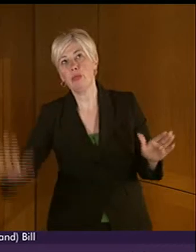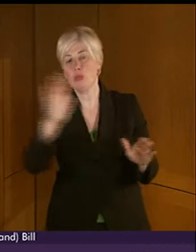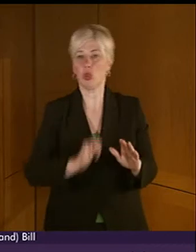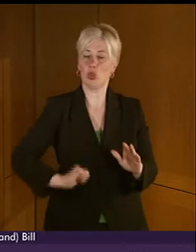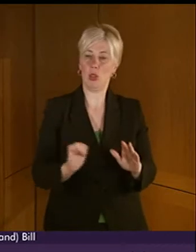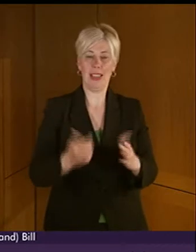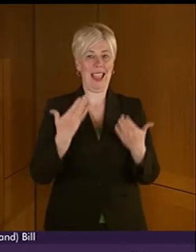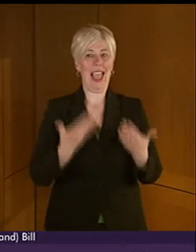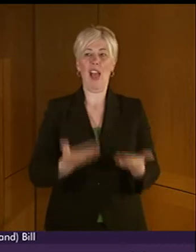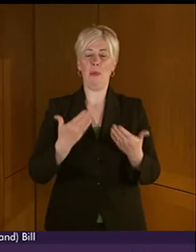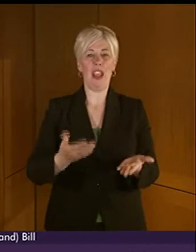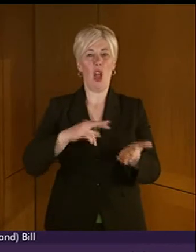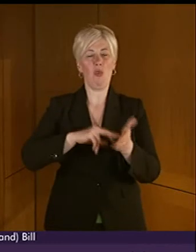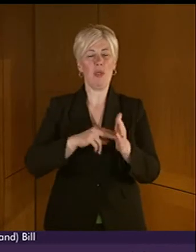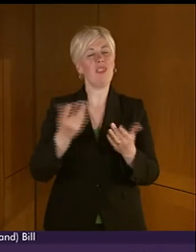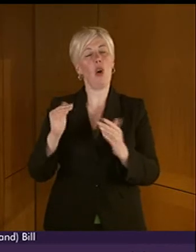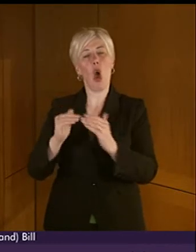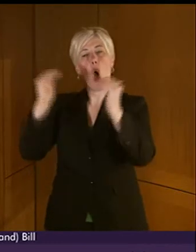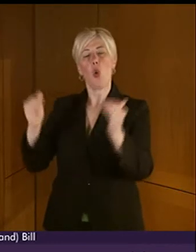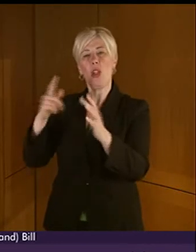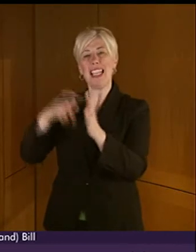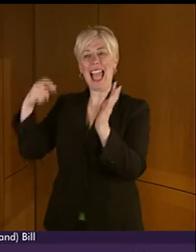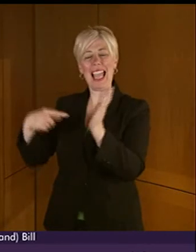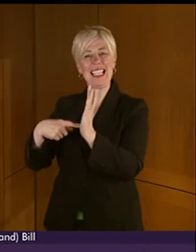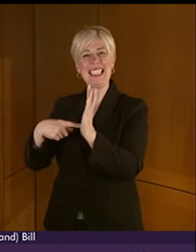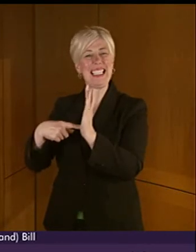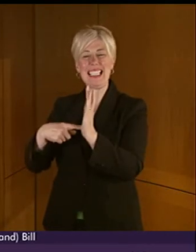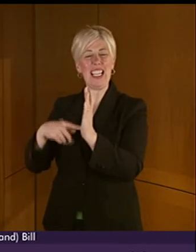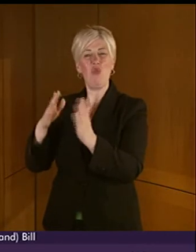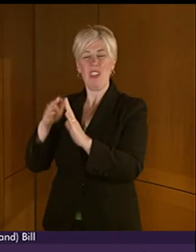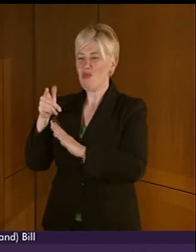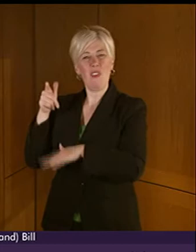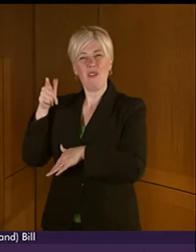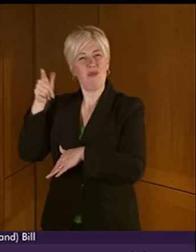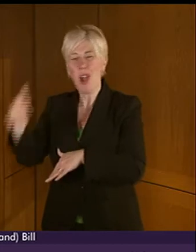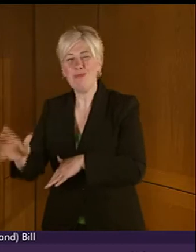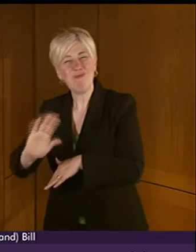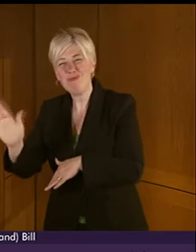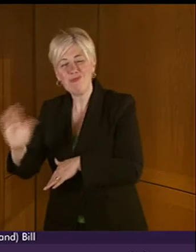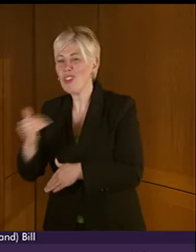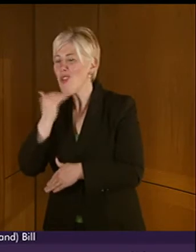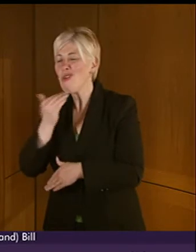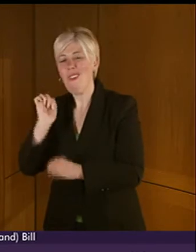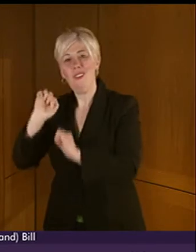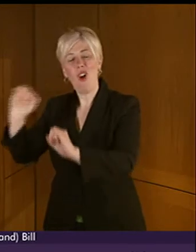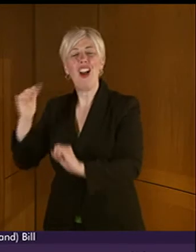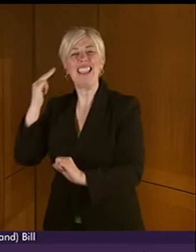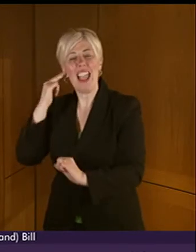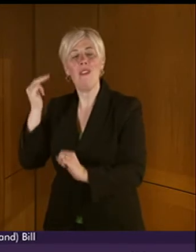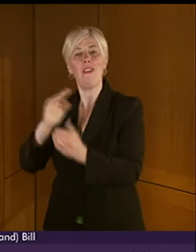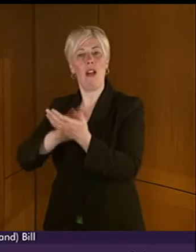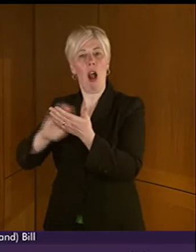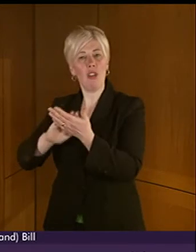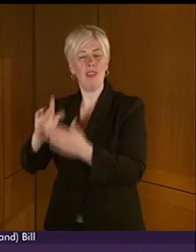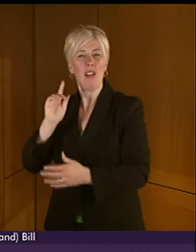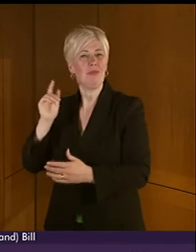arrangements contained in the Equality Act 2010 do not go far enough to take into account the specific needs and requirements of the deaf and hearing impaired